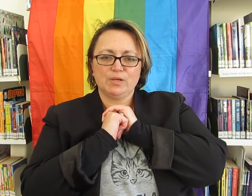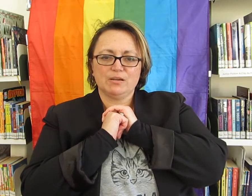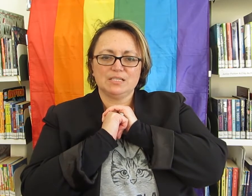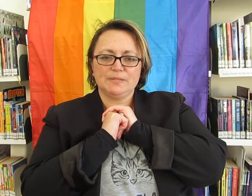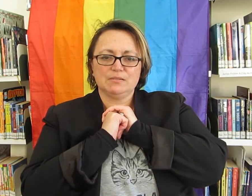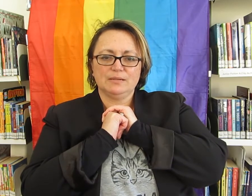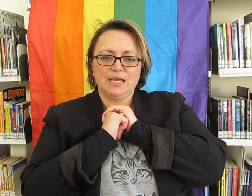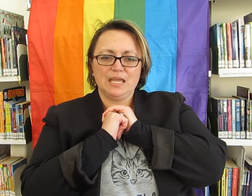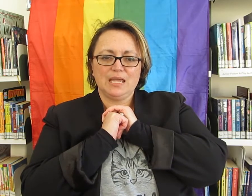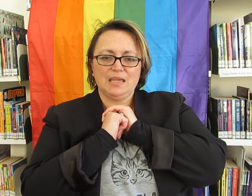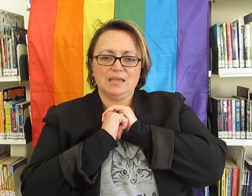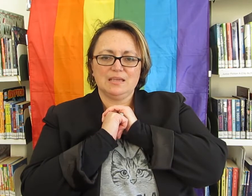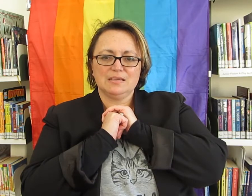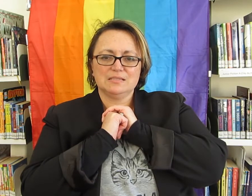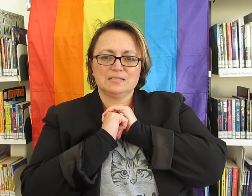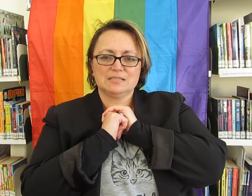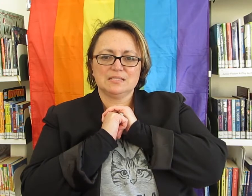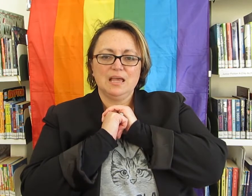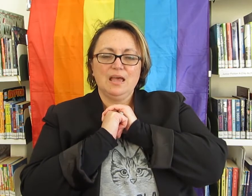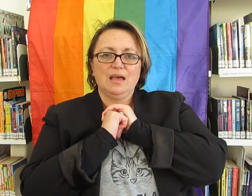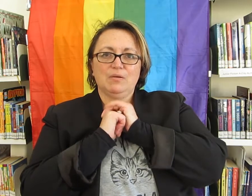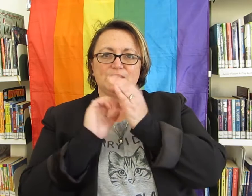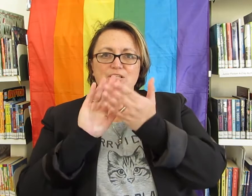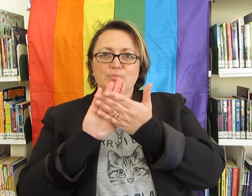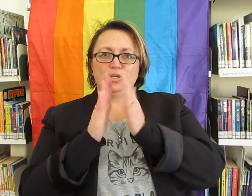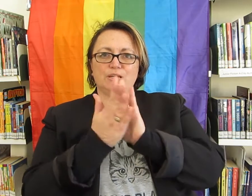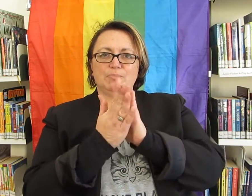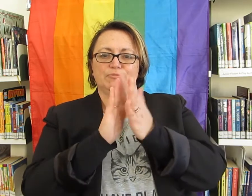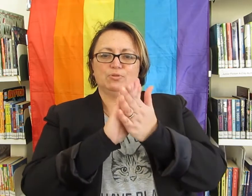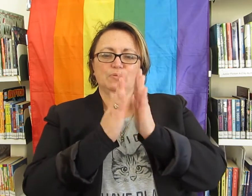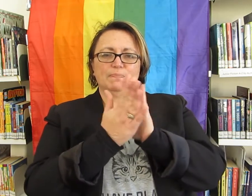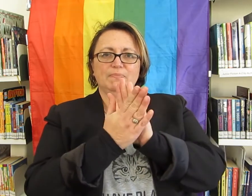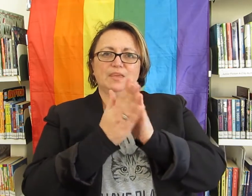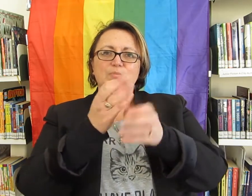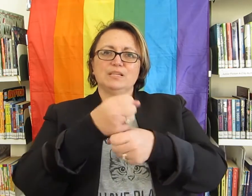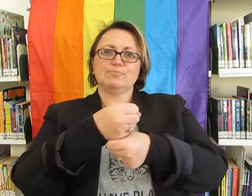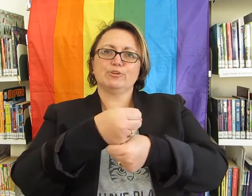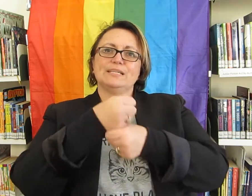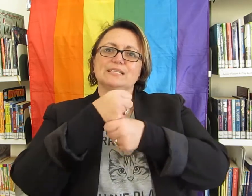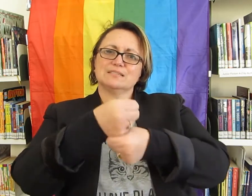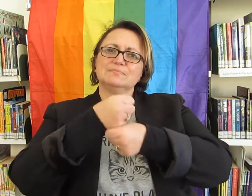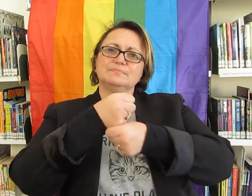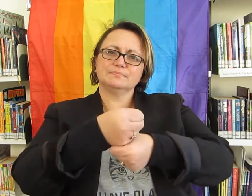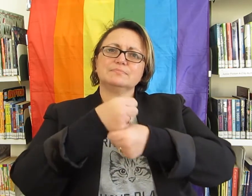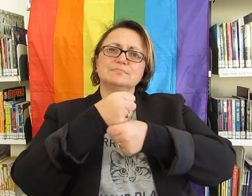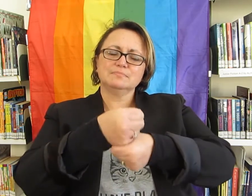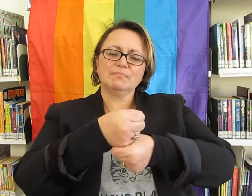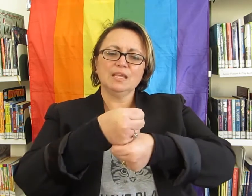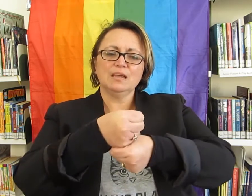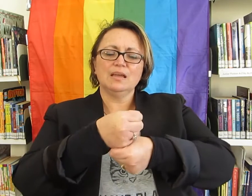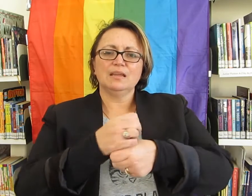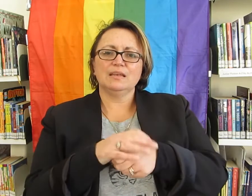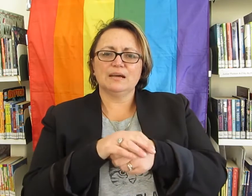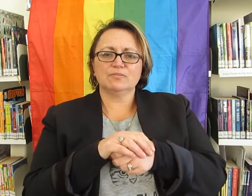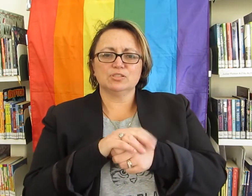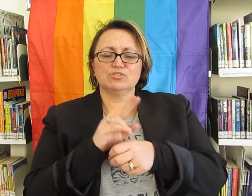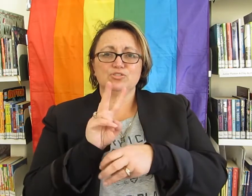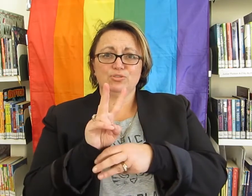we're going to be doing is, we did community before. The other one is protest. Now I've got two